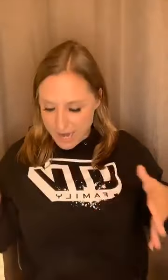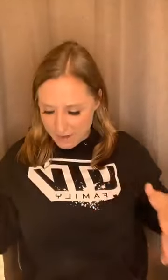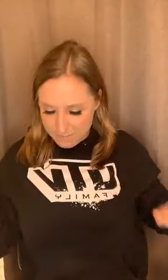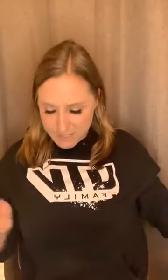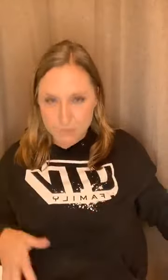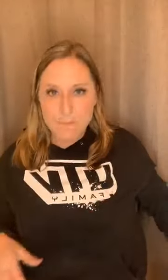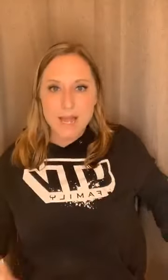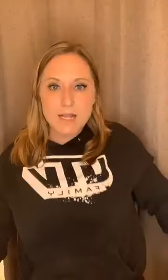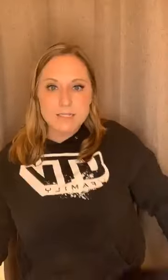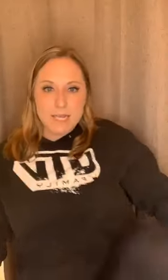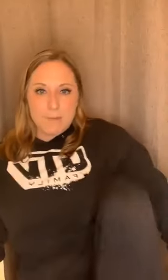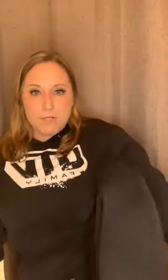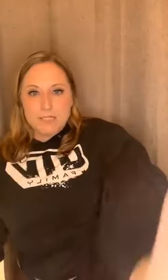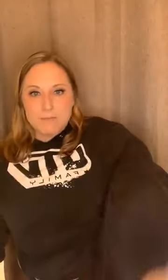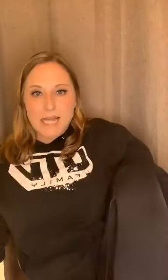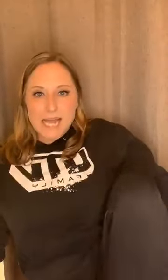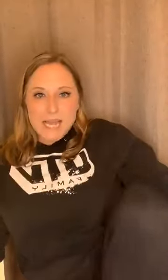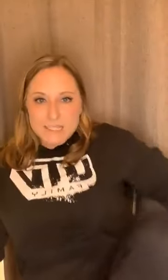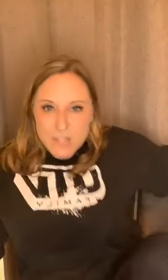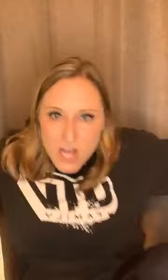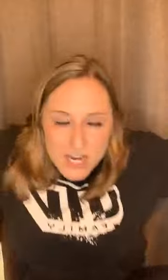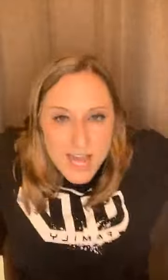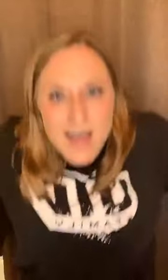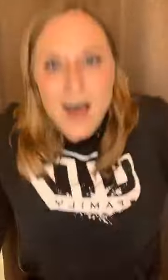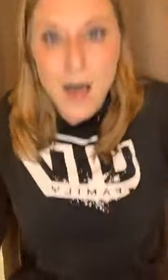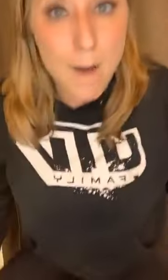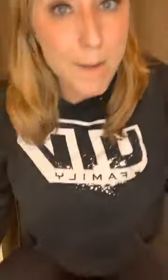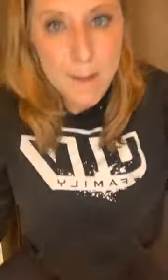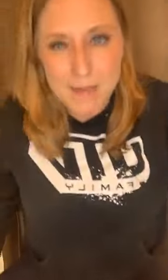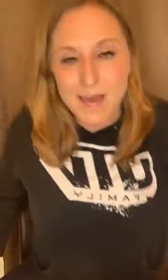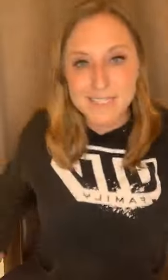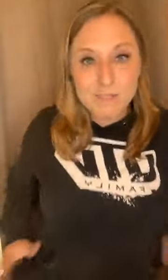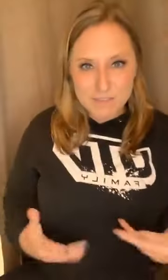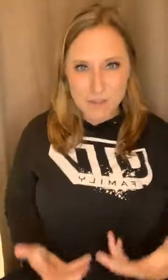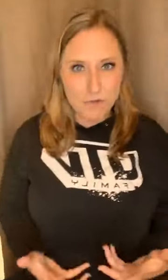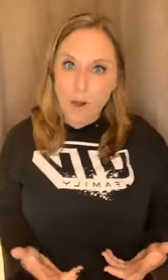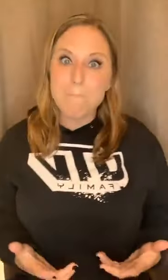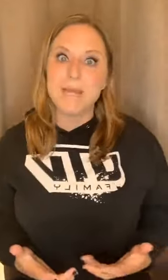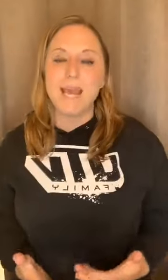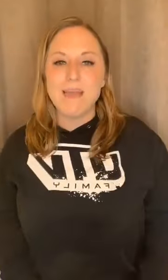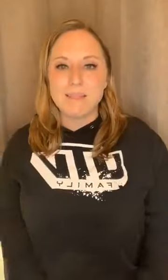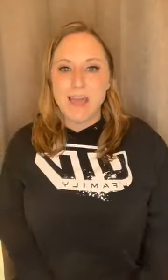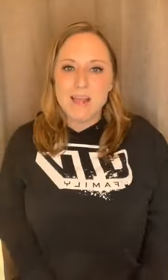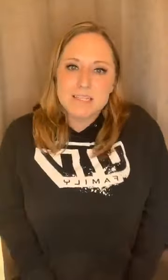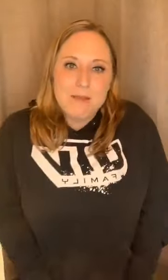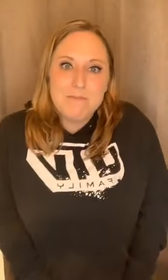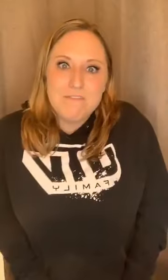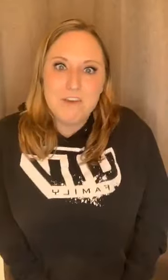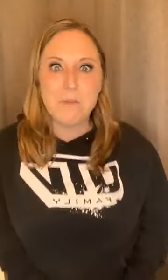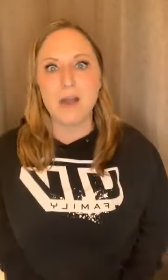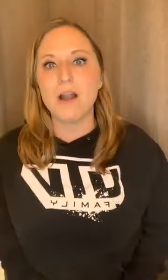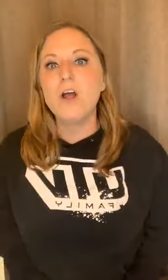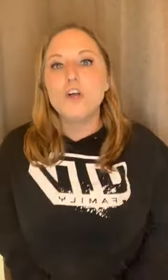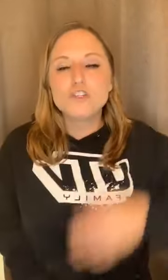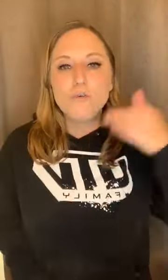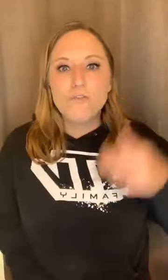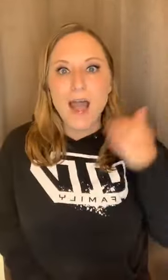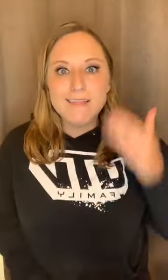out of my sweatpants and I put some leggings on, um, because I was feeling frumpy and the leggings made me feel better. So find the